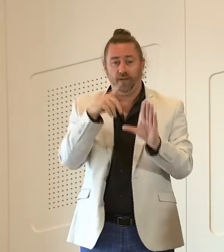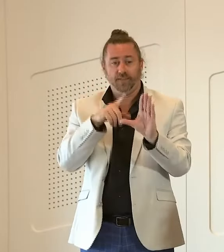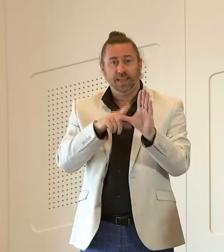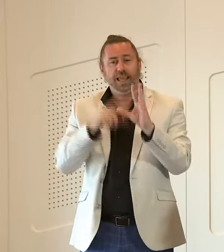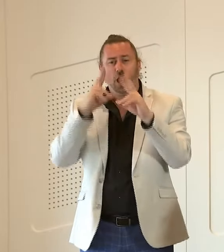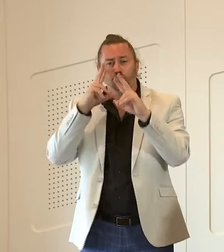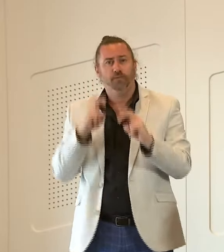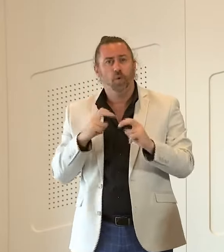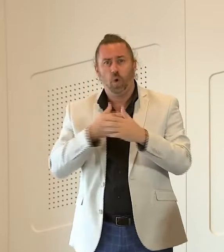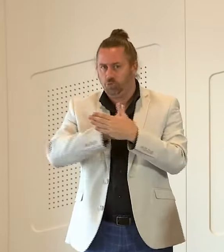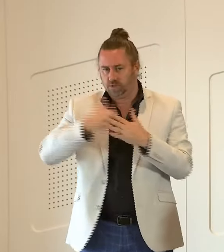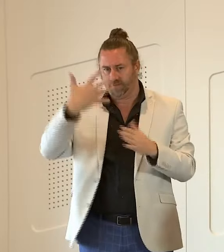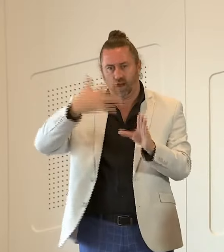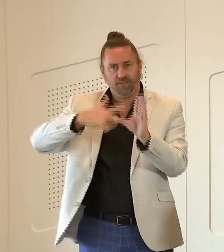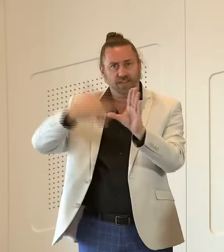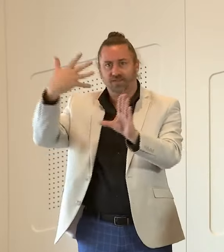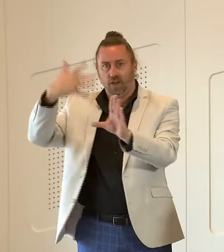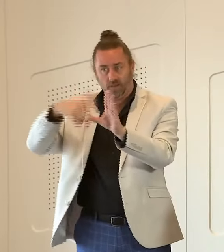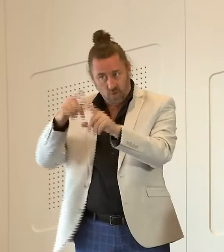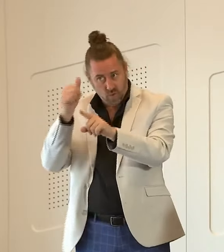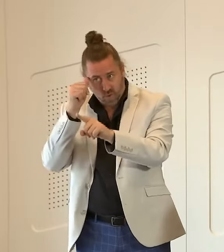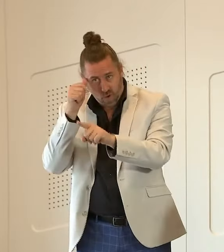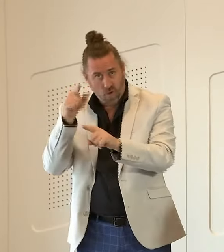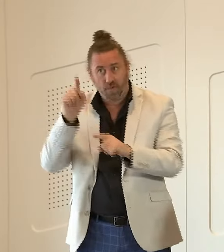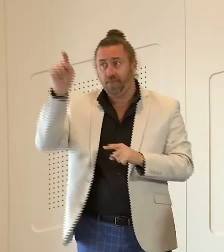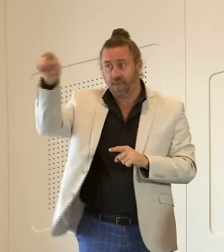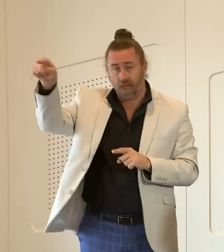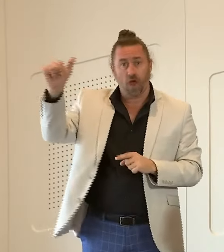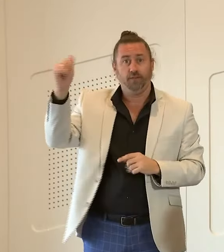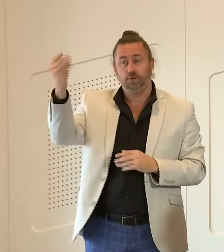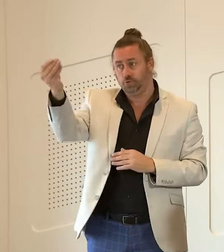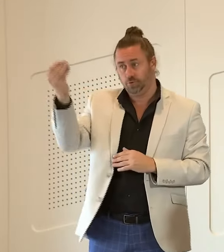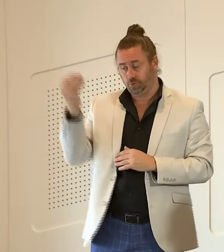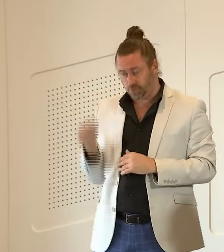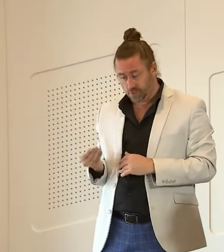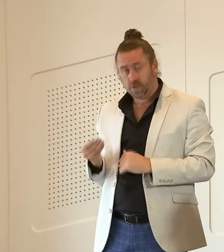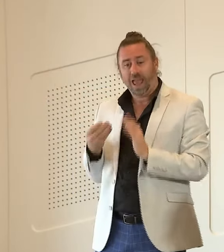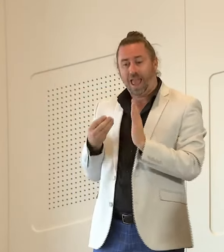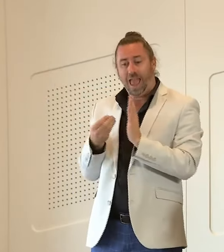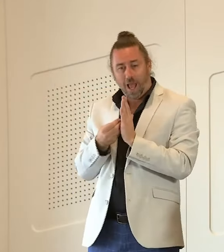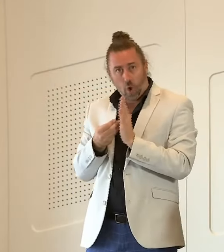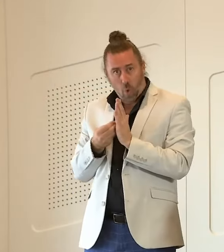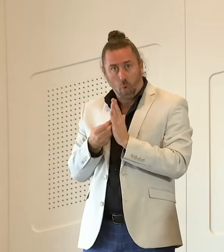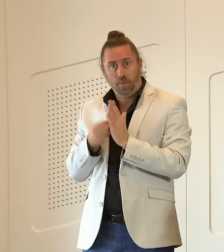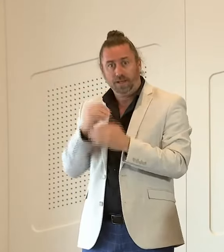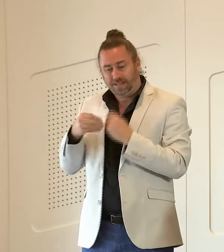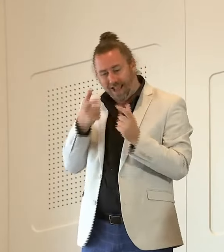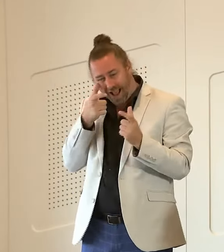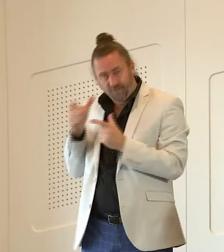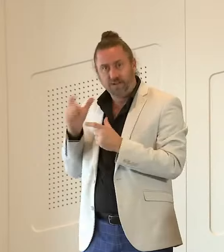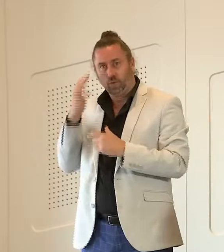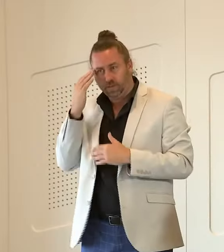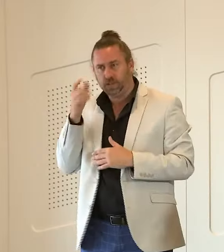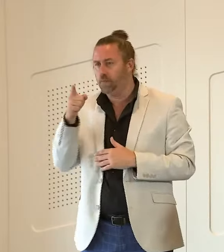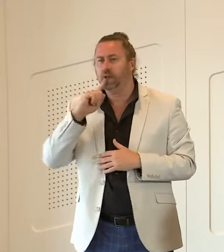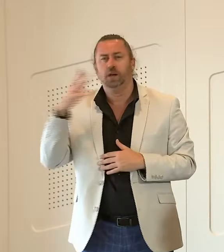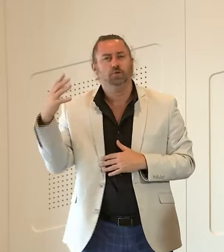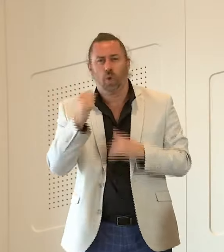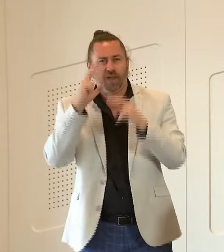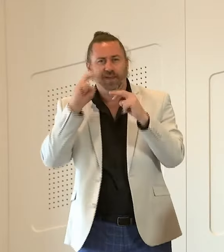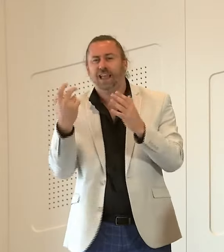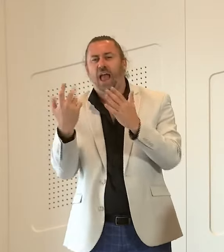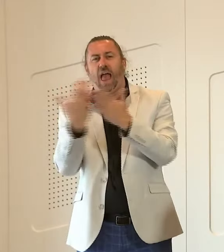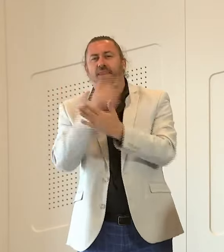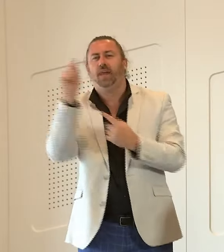that is happening and you are very well aware of this has been forwarded to the economics and governance committee she's also back to inquiring other things as